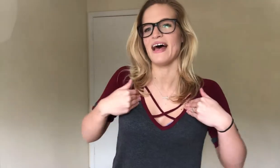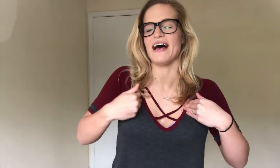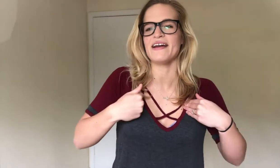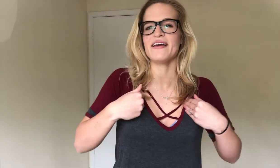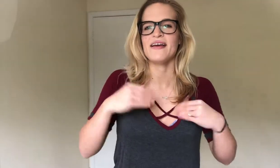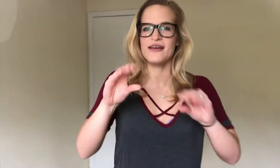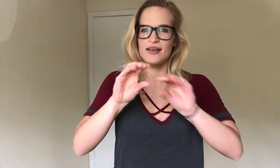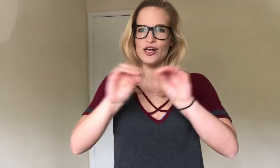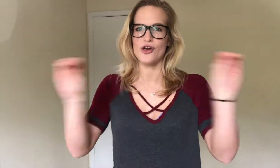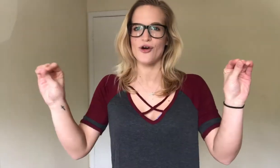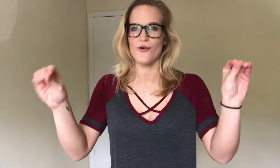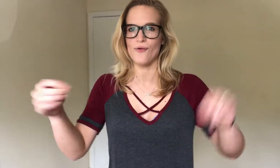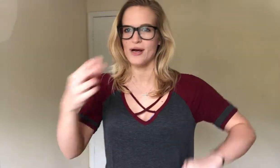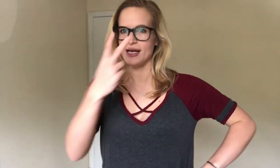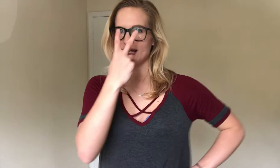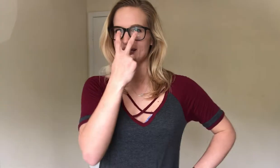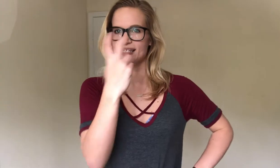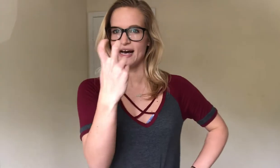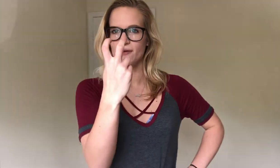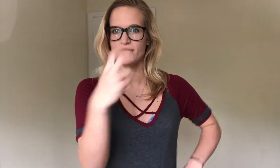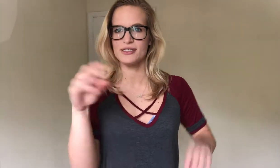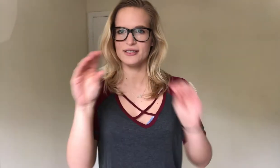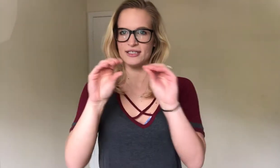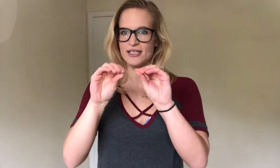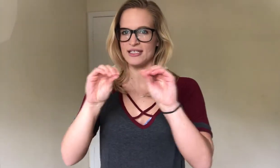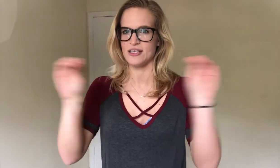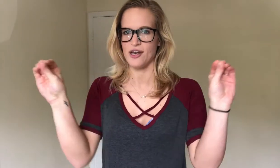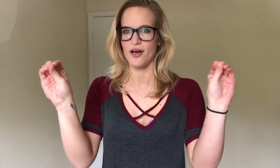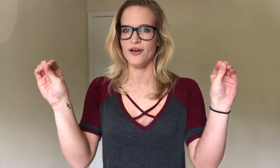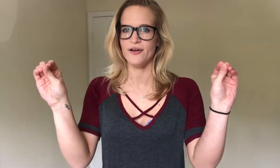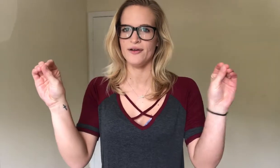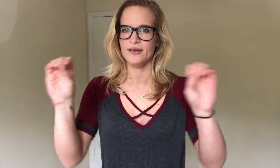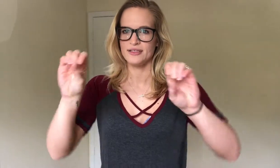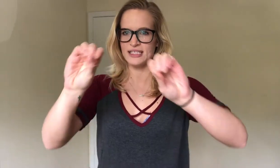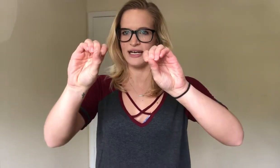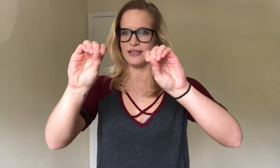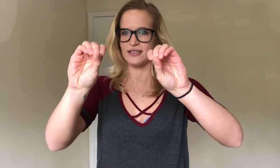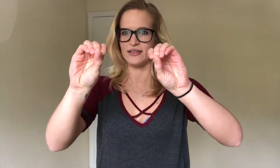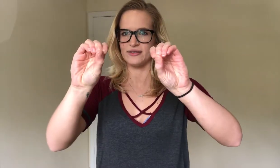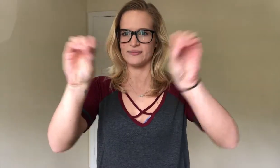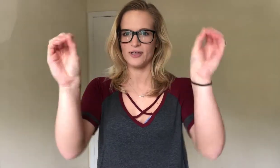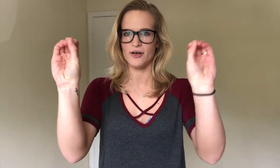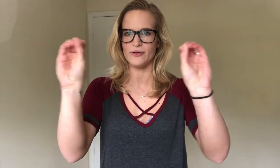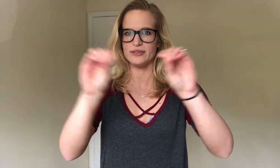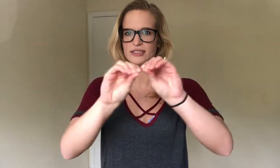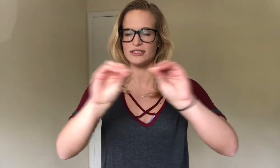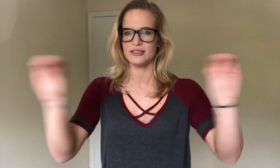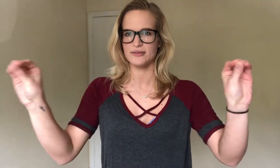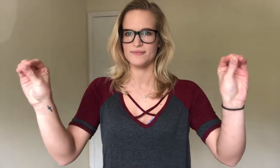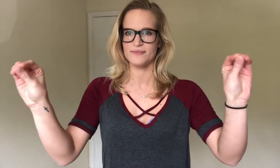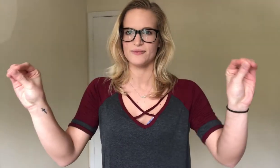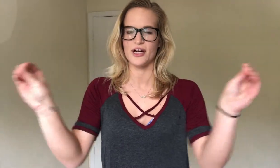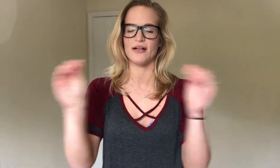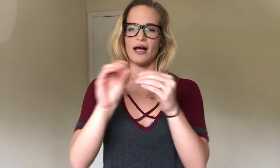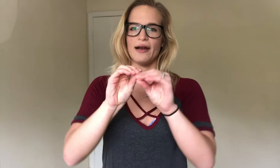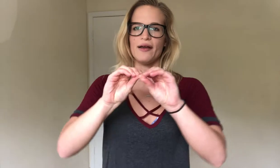had, no doubt. So this is none, it's kind of little O's and just draw a line,